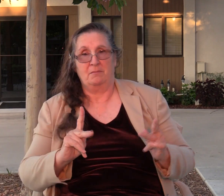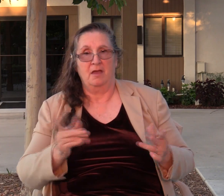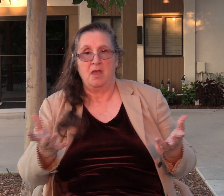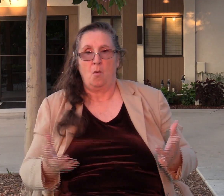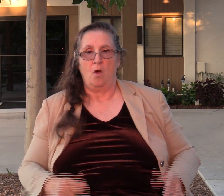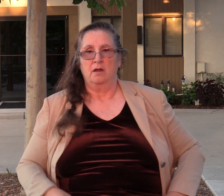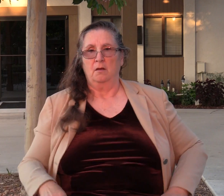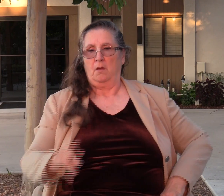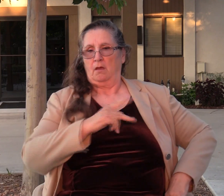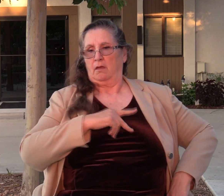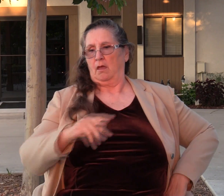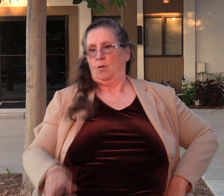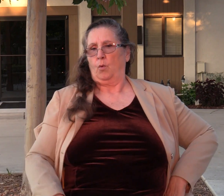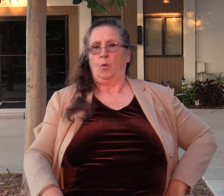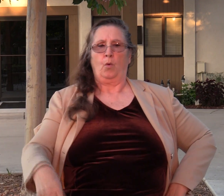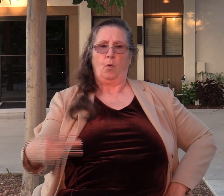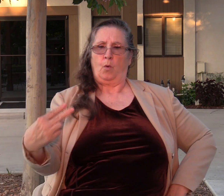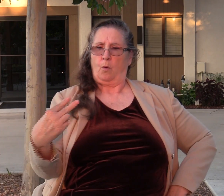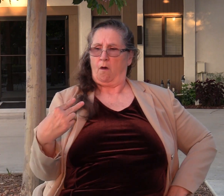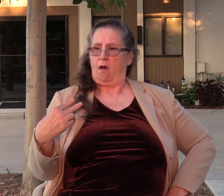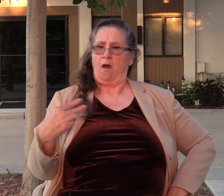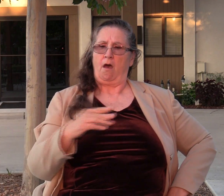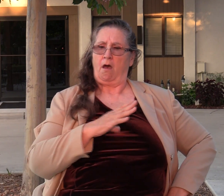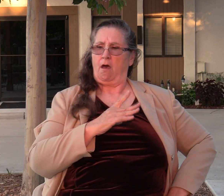great among the people. And that was his problem.